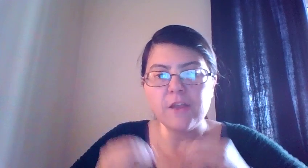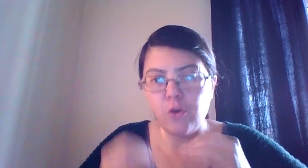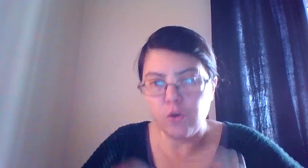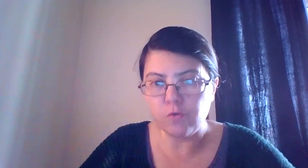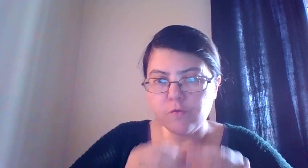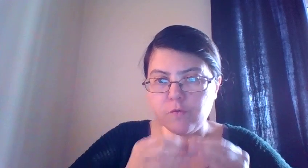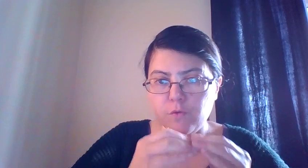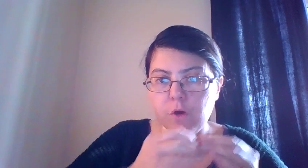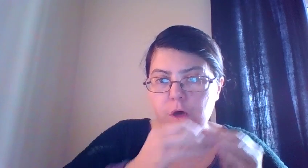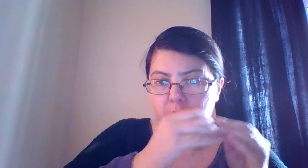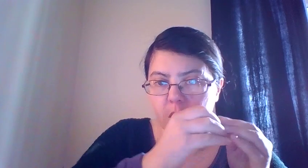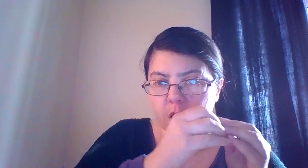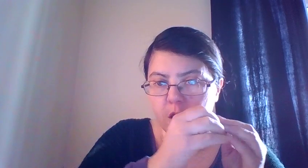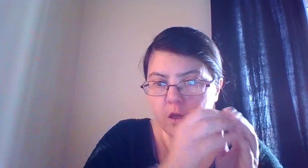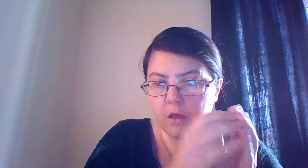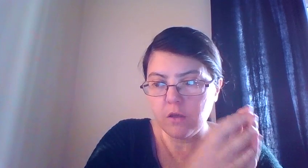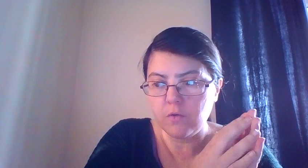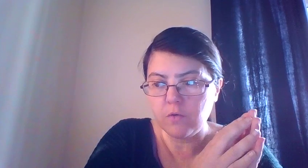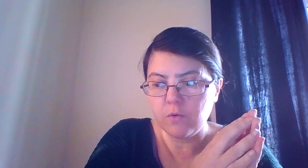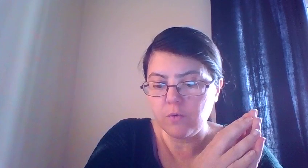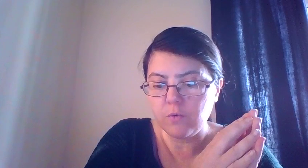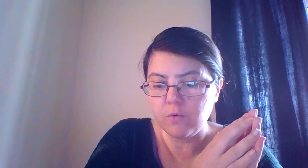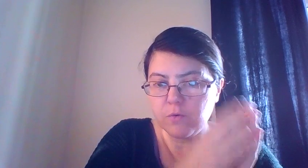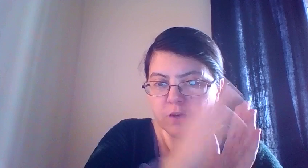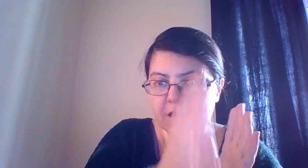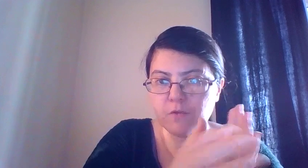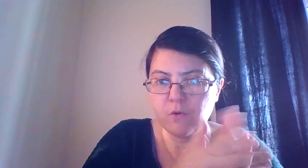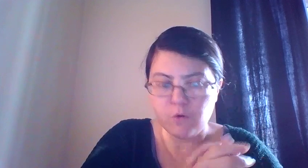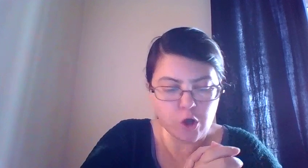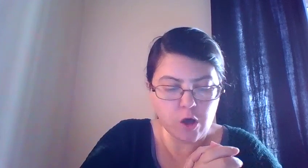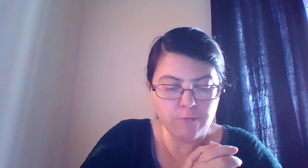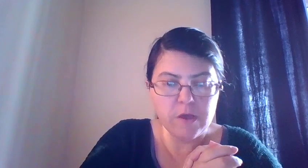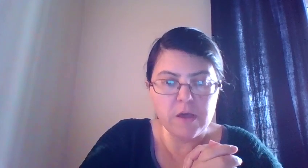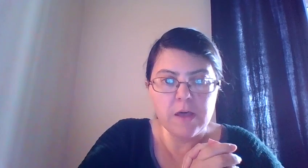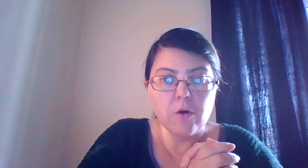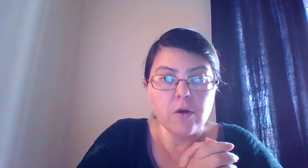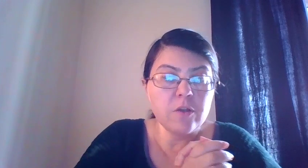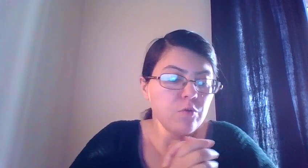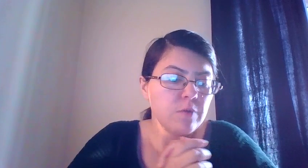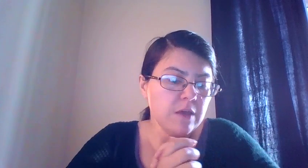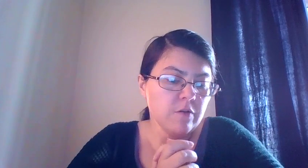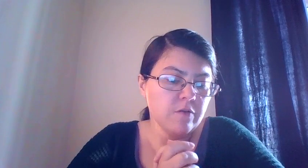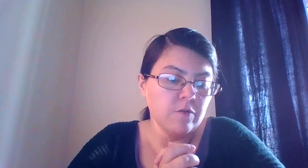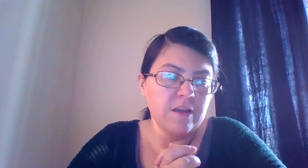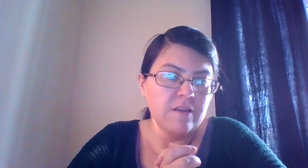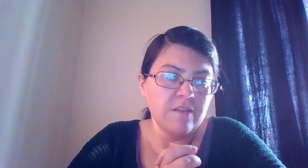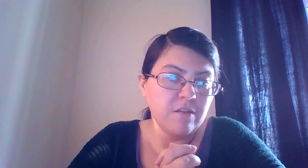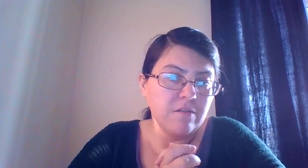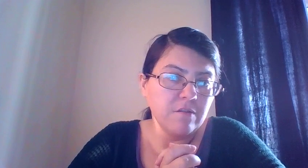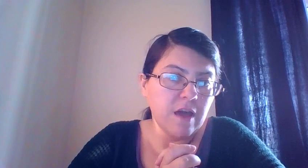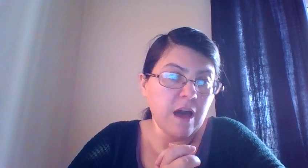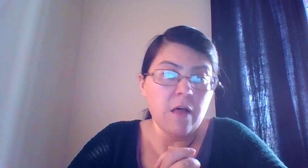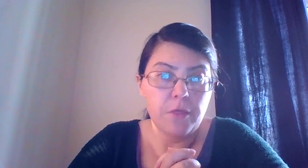you used to get your job. It could be also like a sudden health